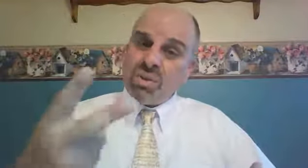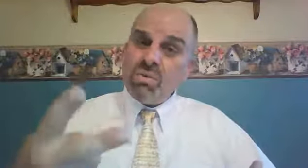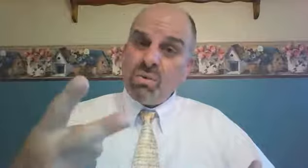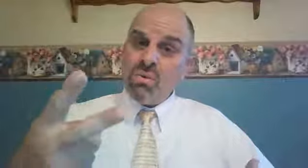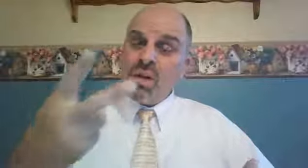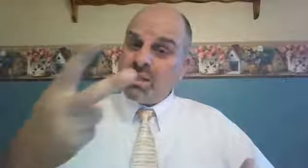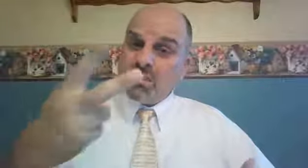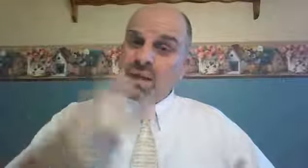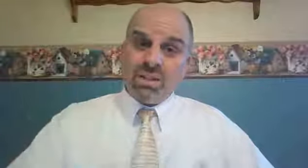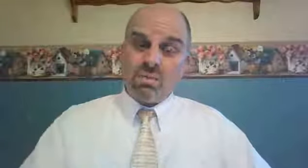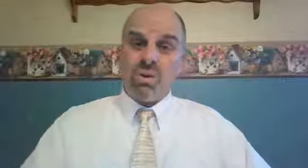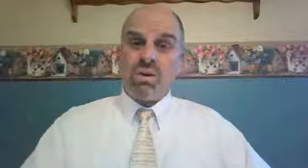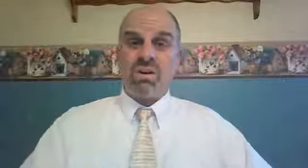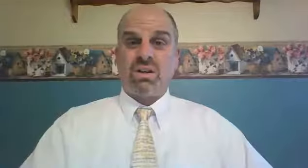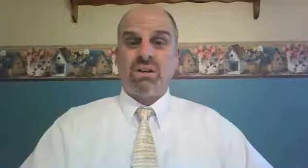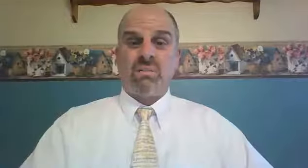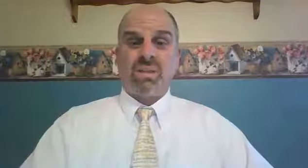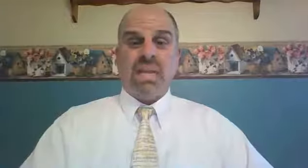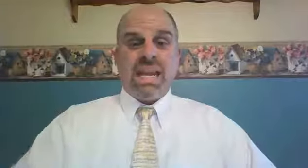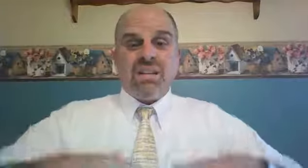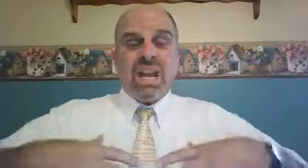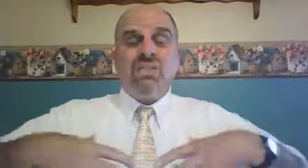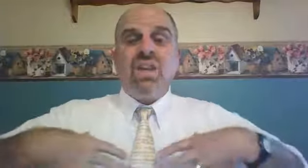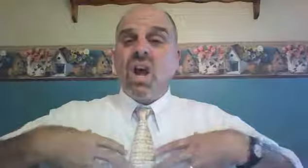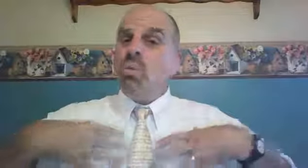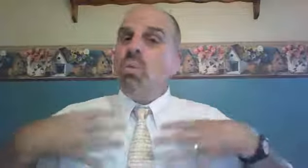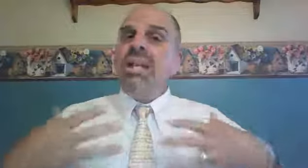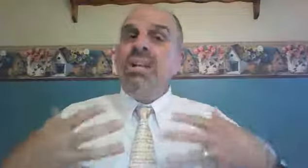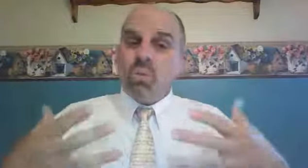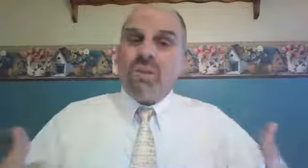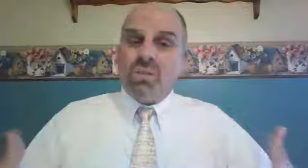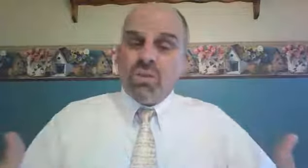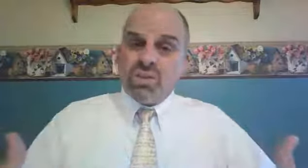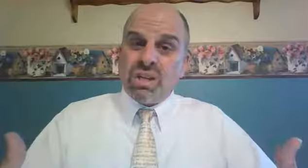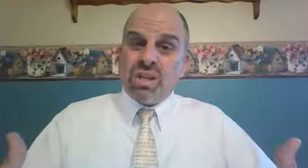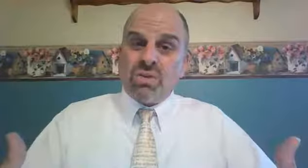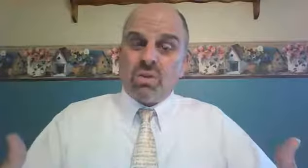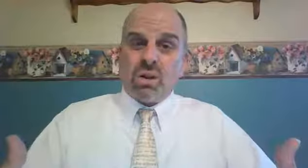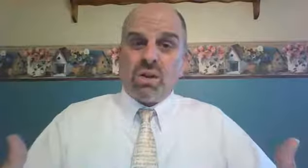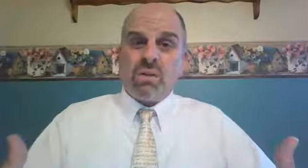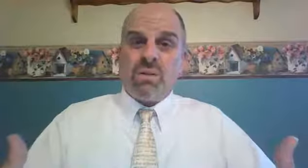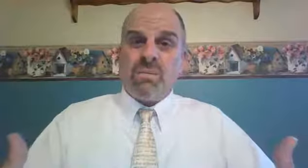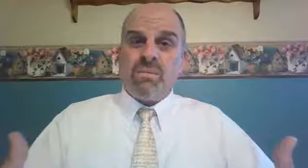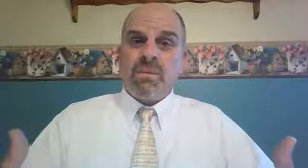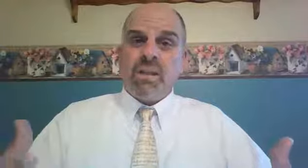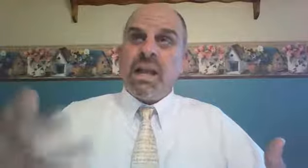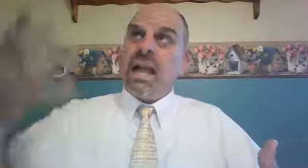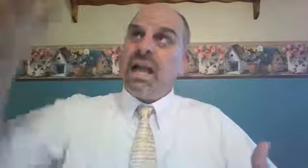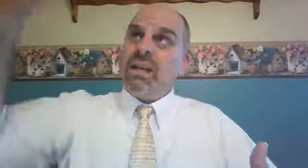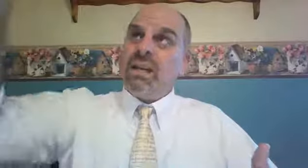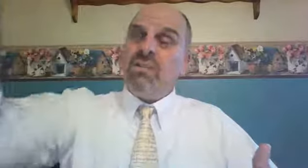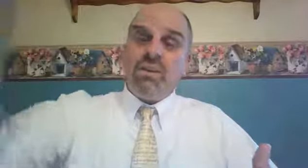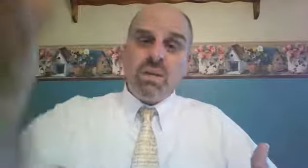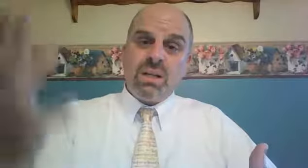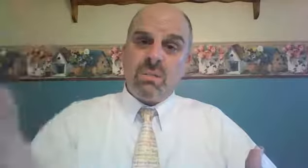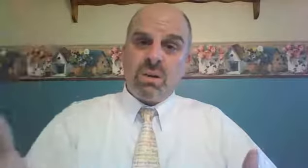two to make this work. It takes a willing refugee, if you will, and a loving redeemer.